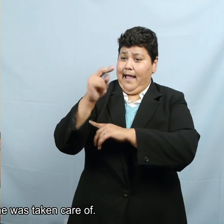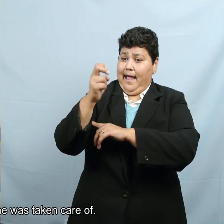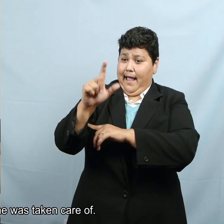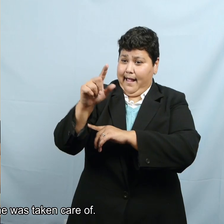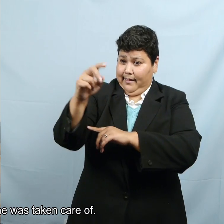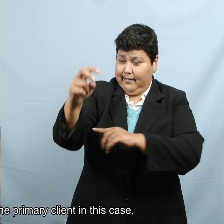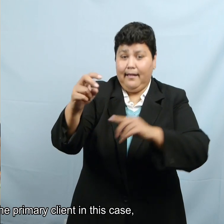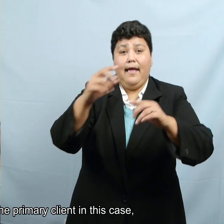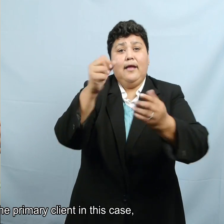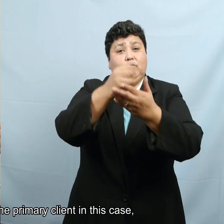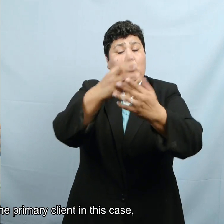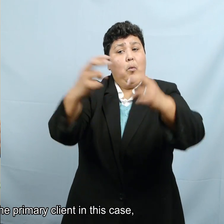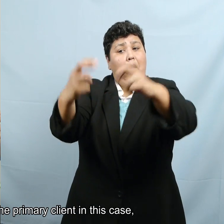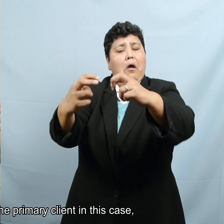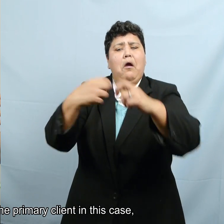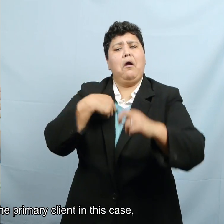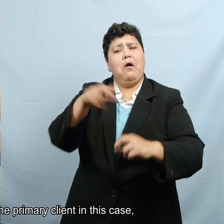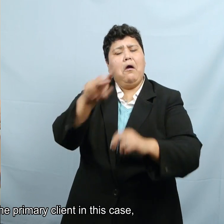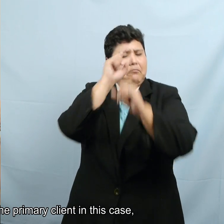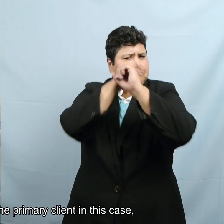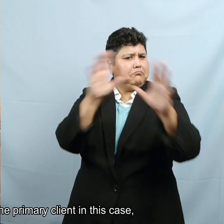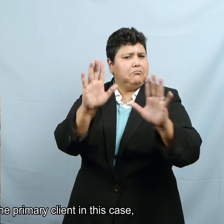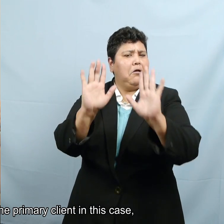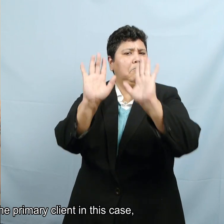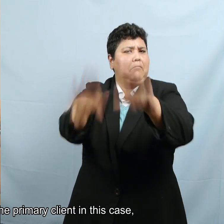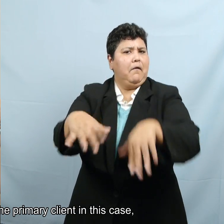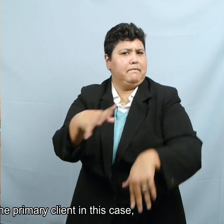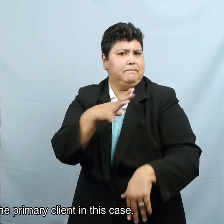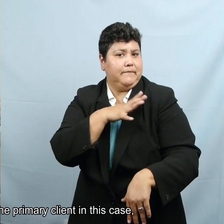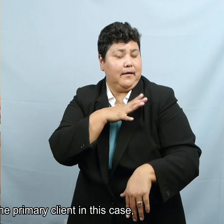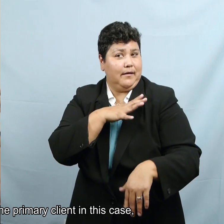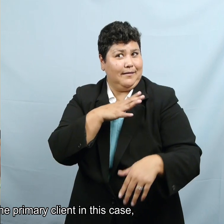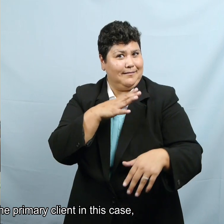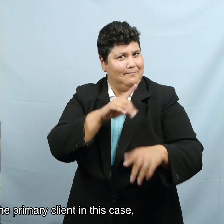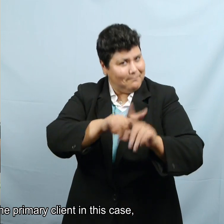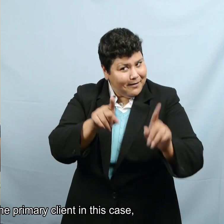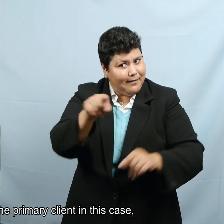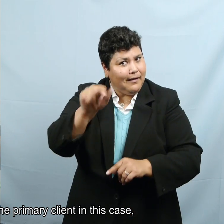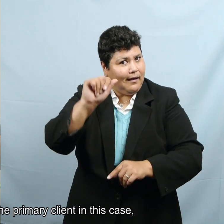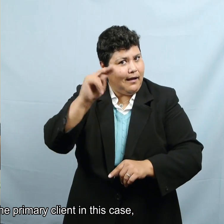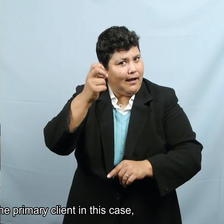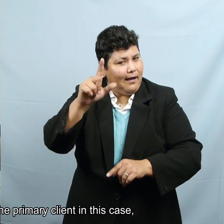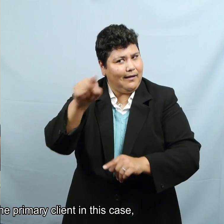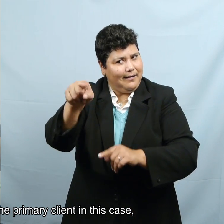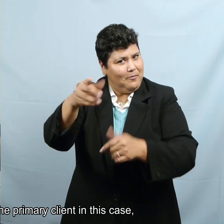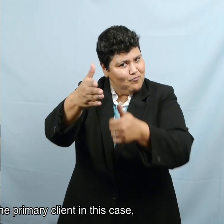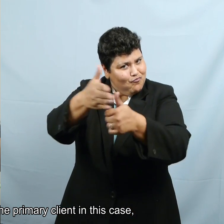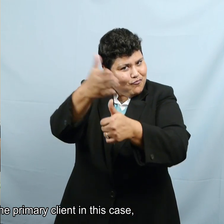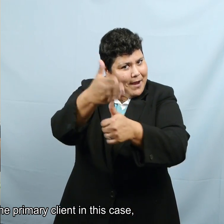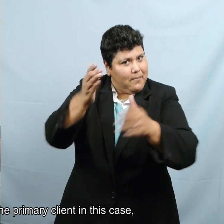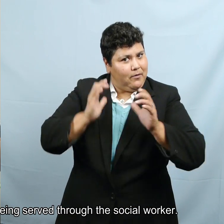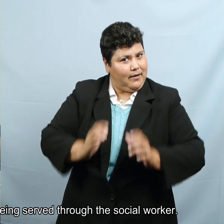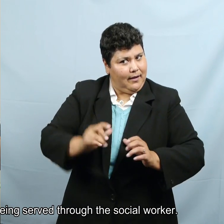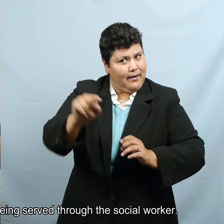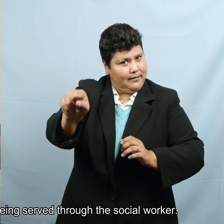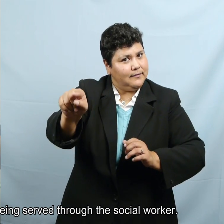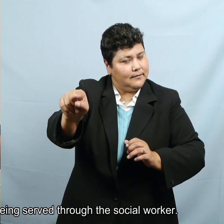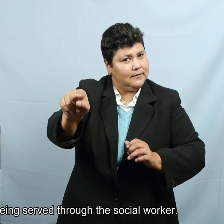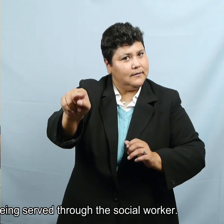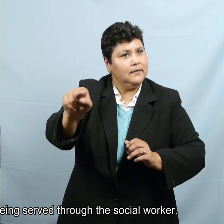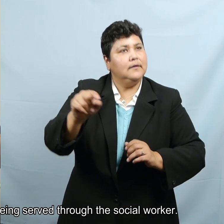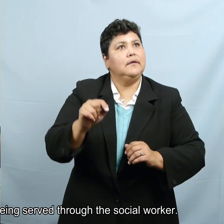So he was taken care of. So he was the primary client in this case